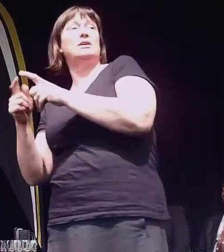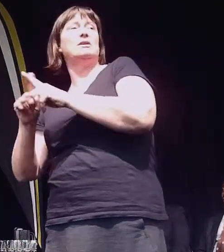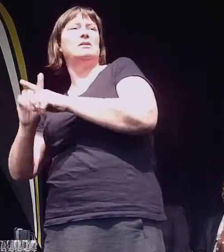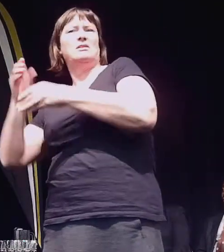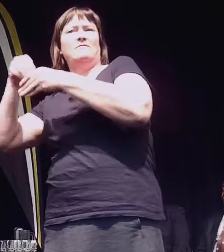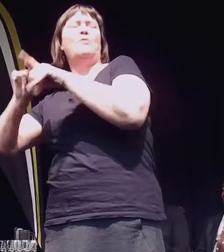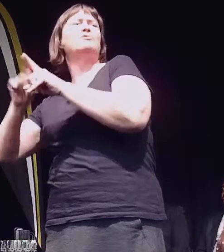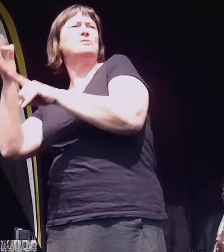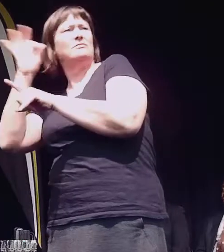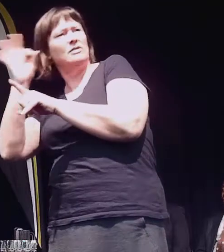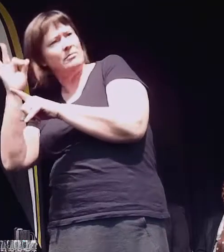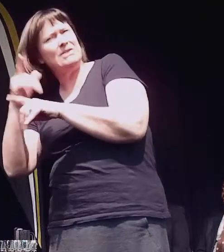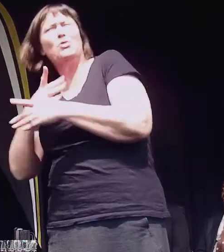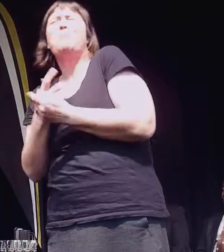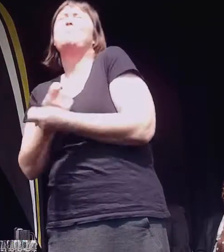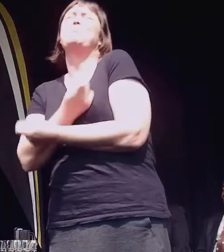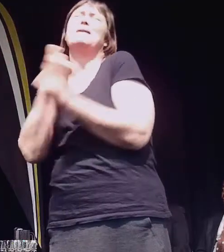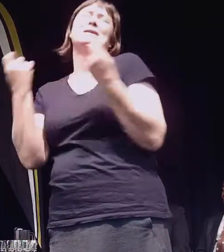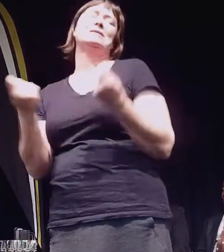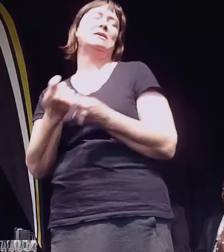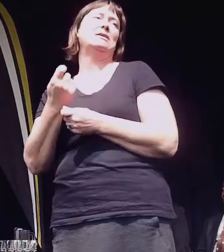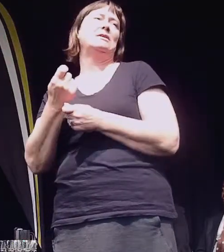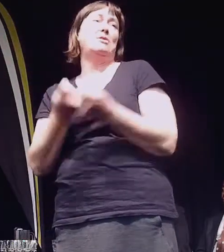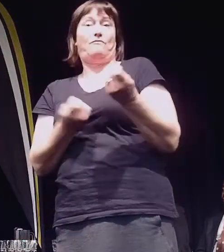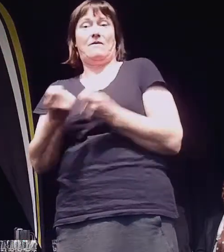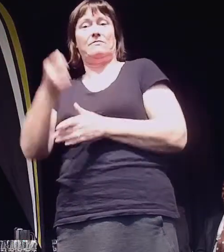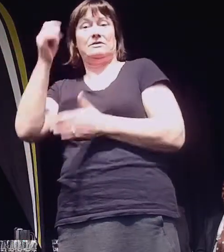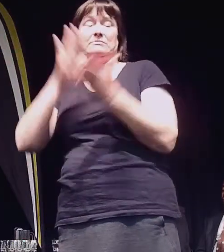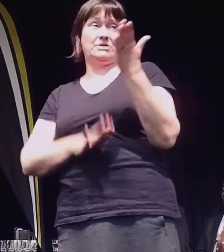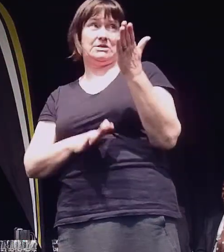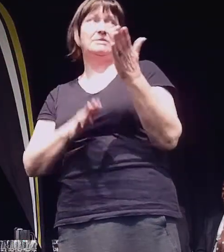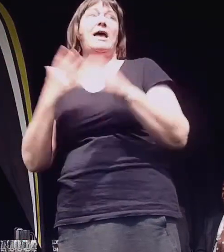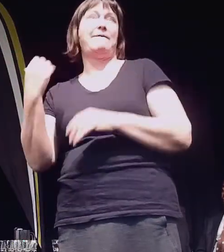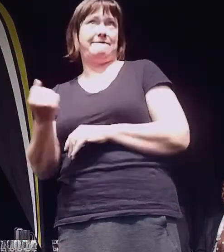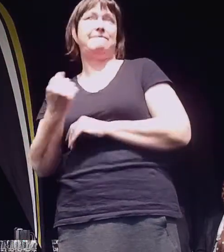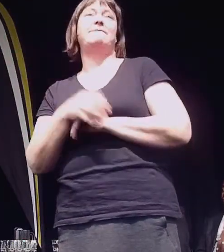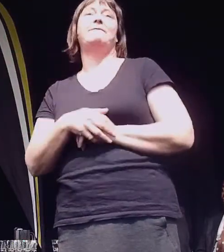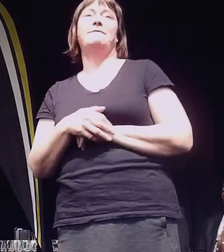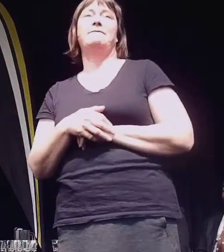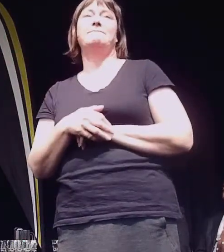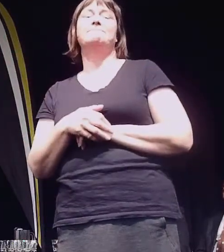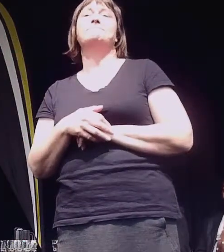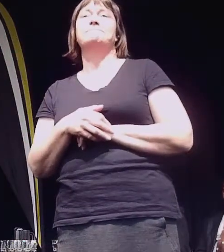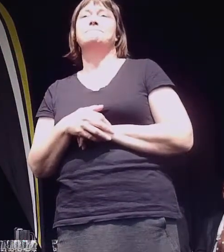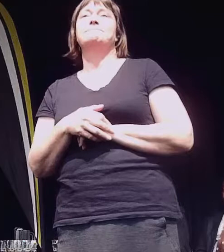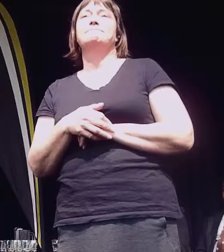committees. I've got heaps of government experience as well. And I want to bring that to bear.